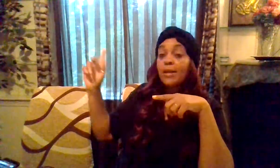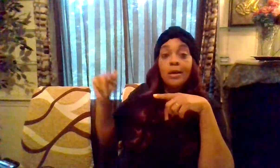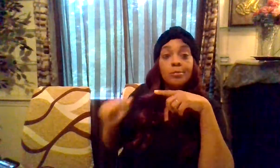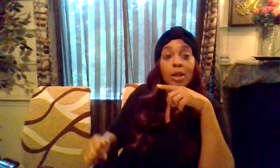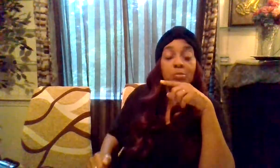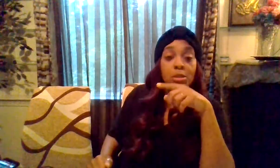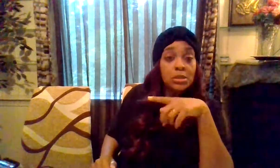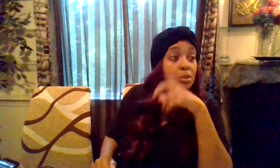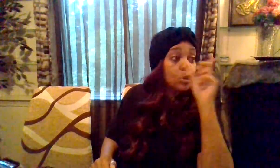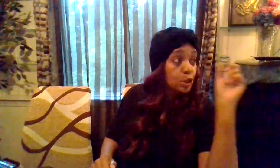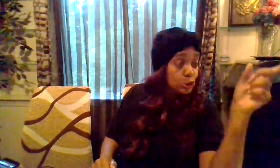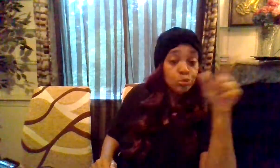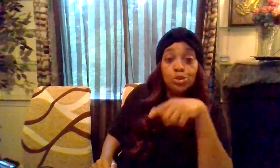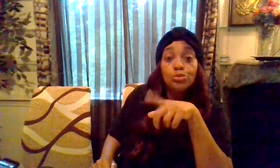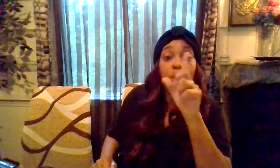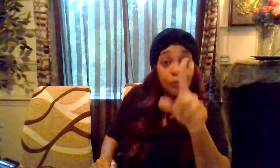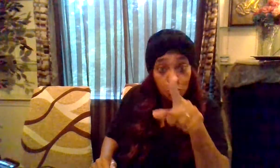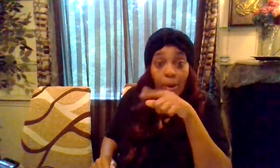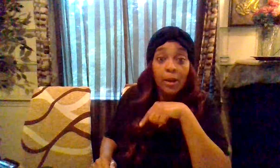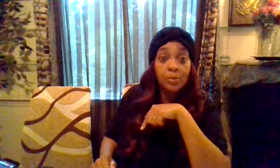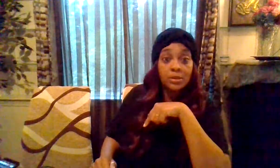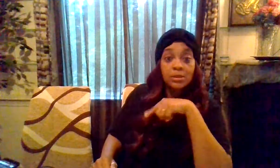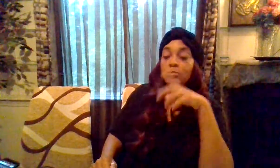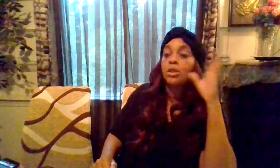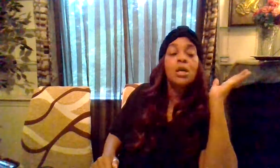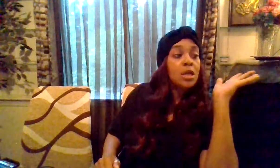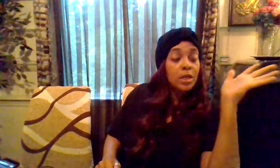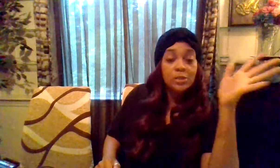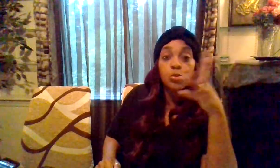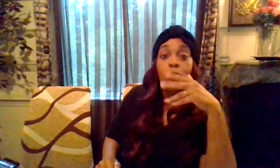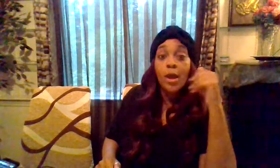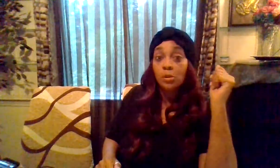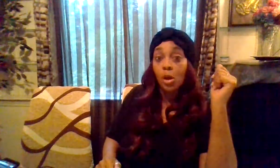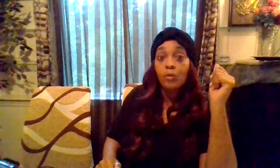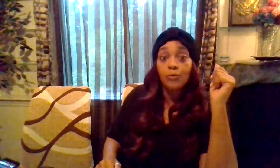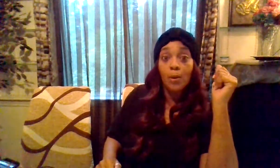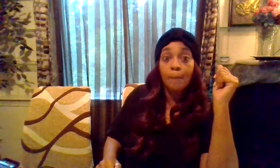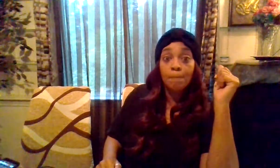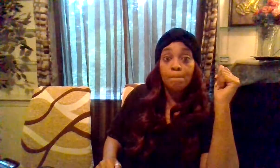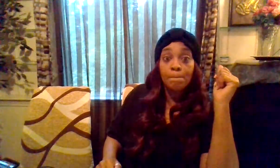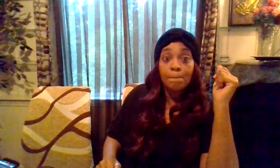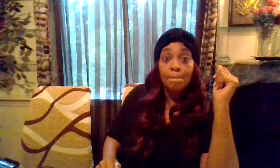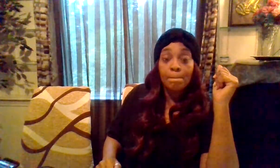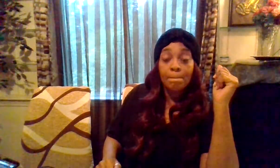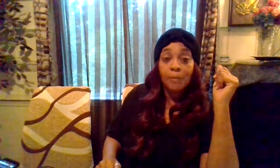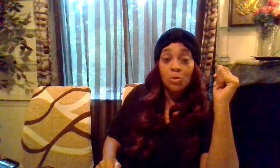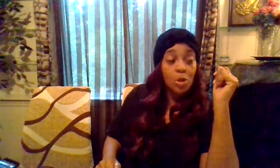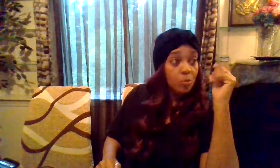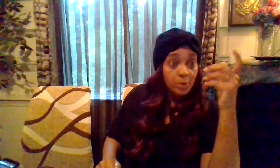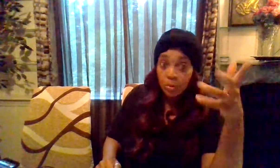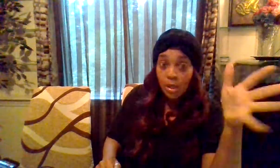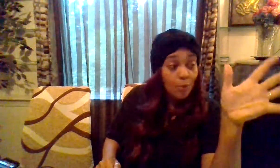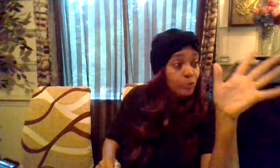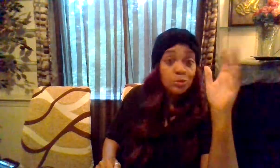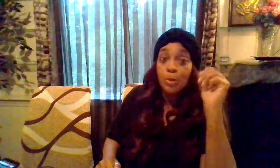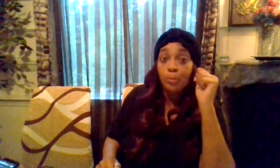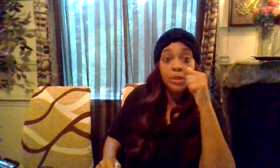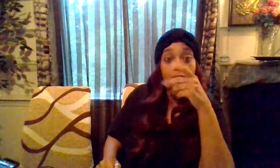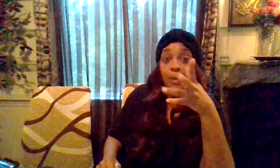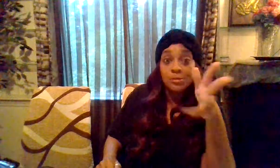else about to be the subject as soon as you leave you about to be the subject and that's where you had to learn from you know people love when you spill beans about